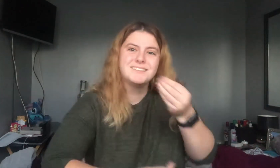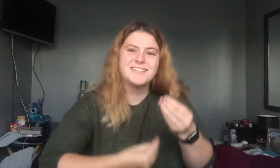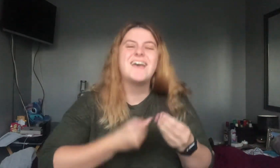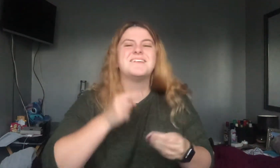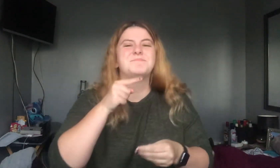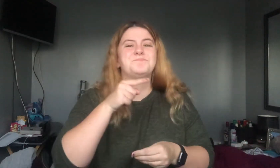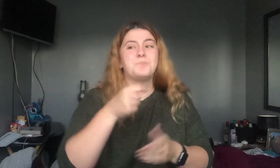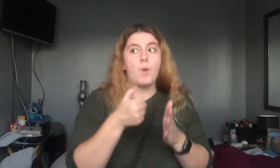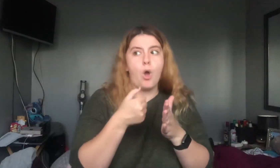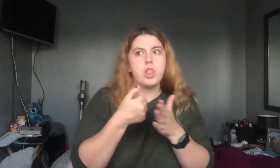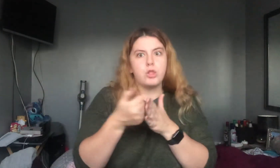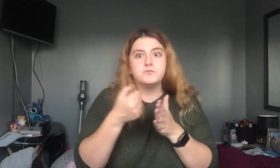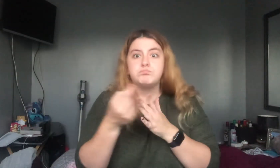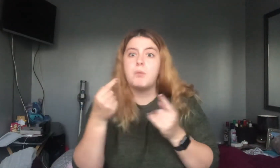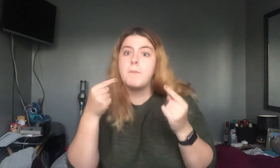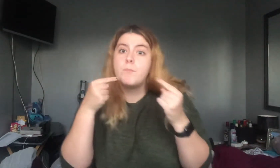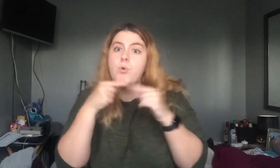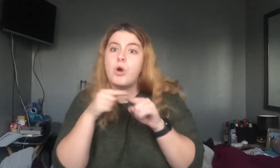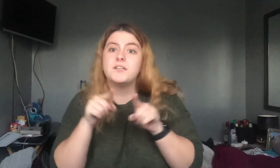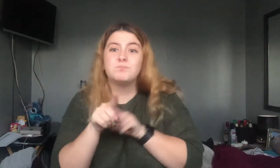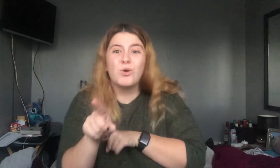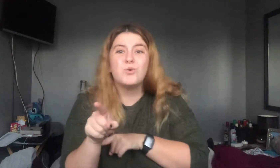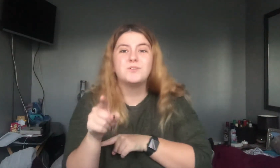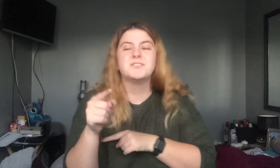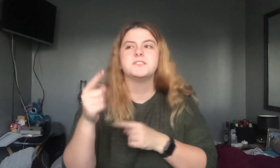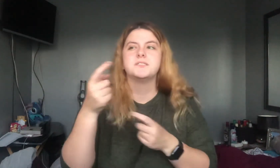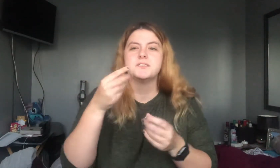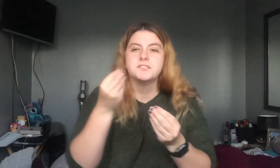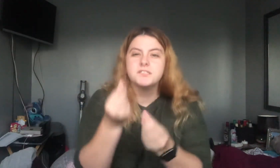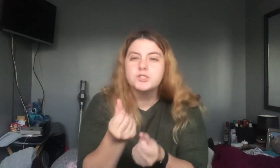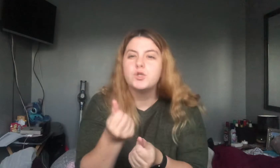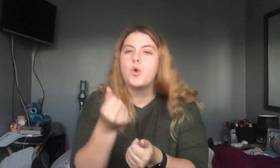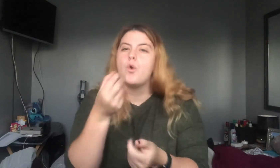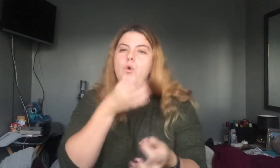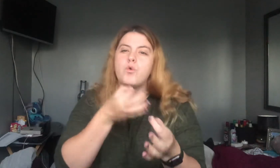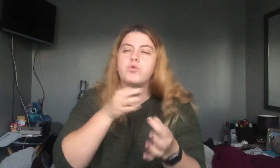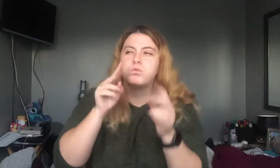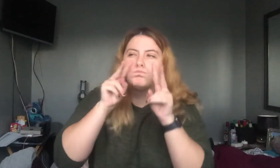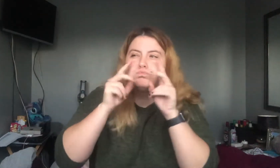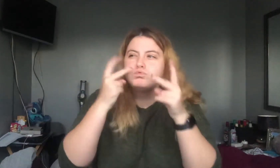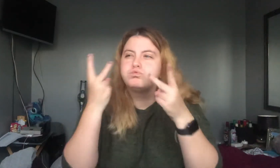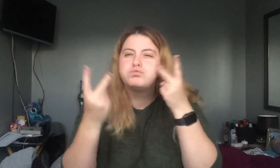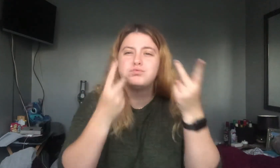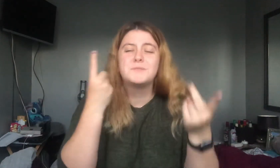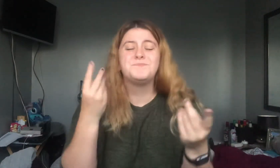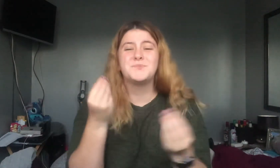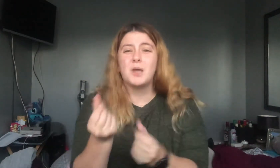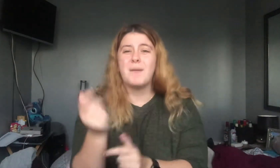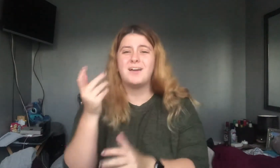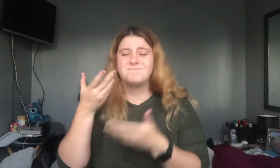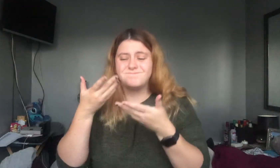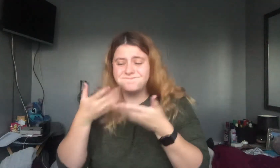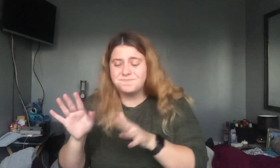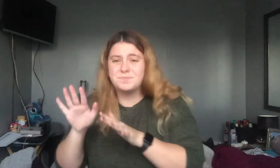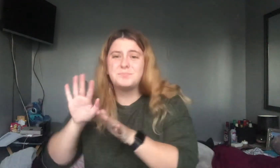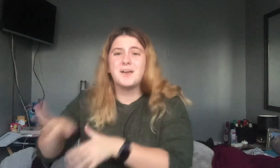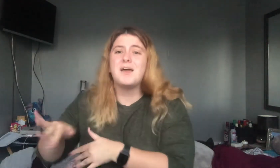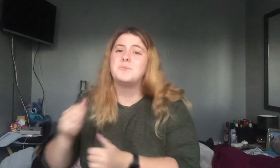Most of my boys are with me. Some are still out seeking glory. And some I had to leave behind my brother. I'm still savvy.